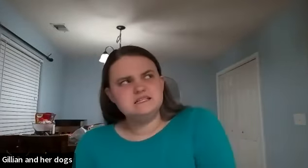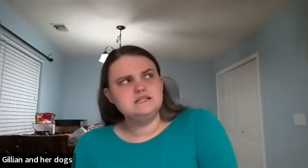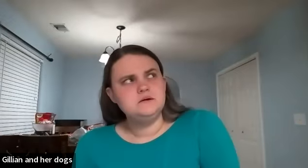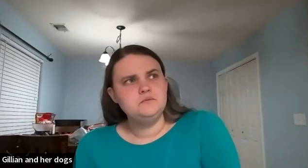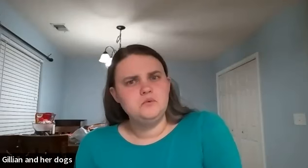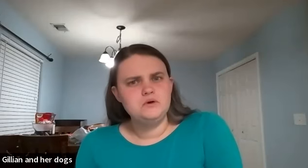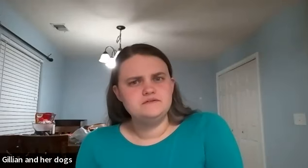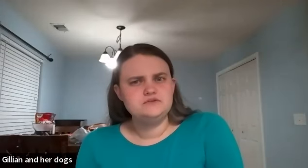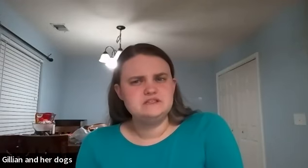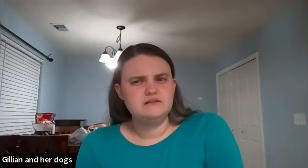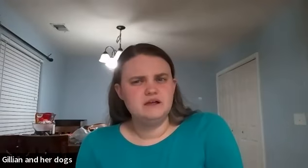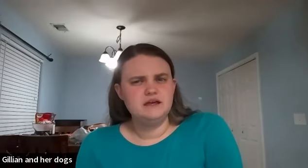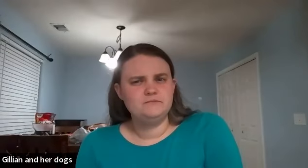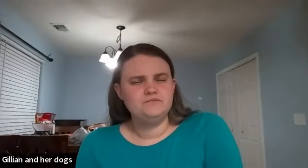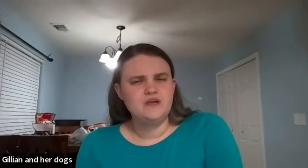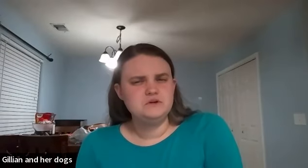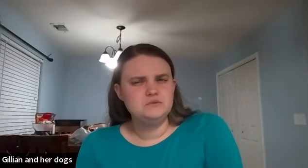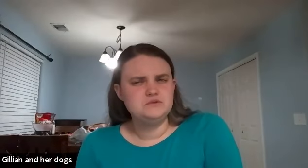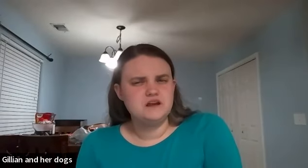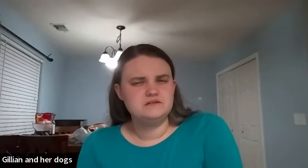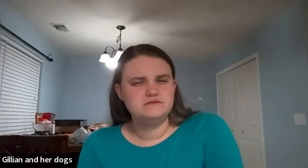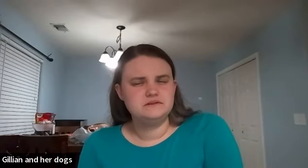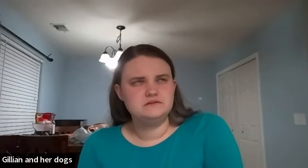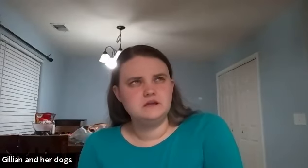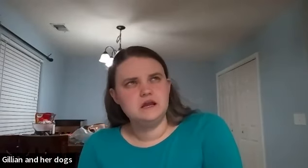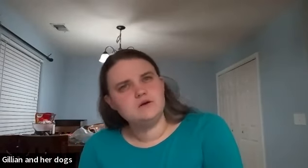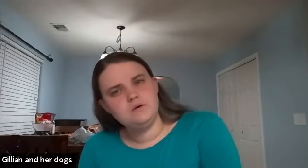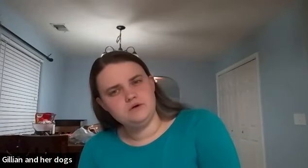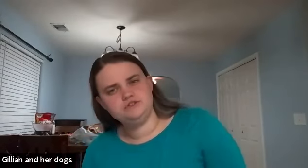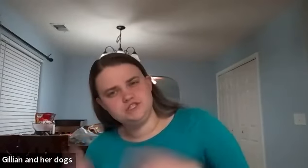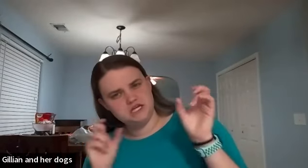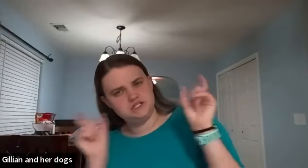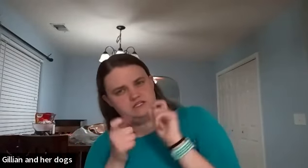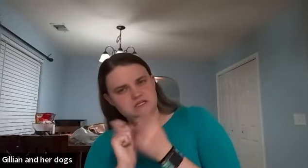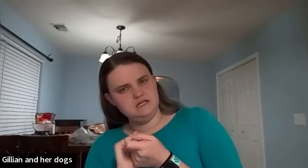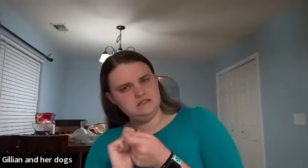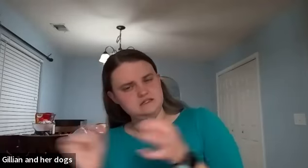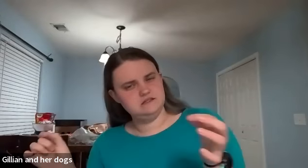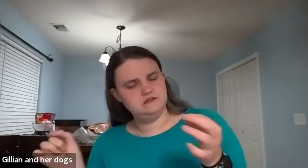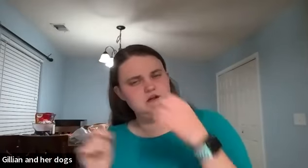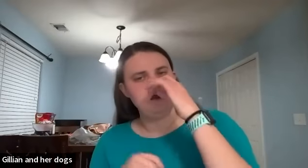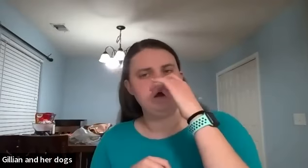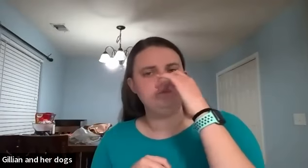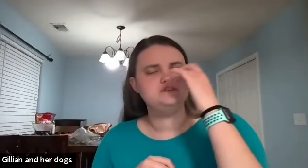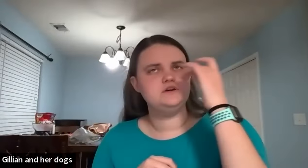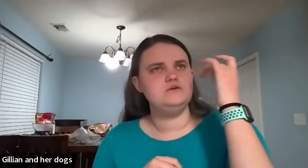see more of you like that one you almost kind of air quote change the sentence um so